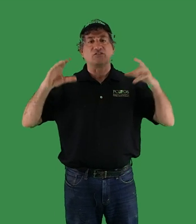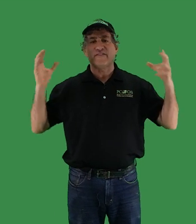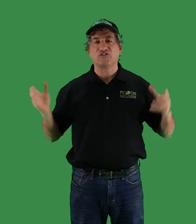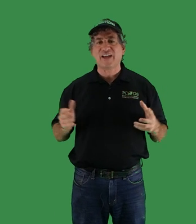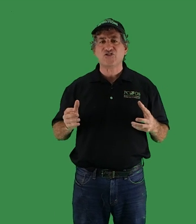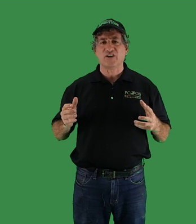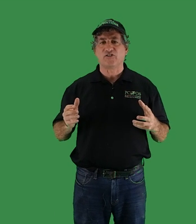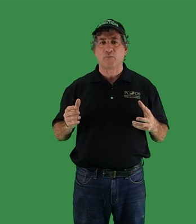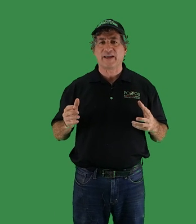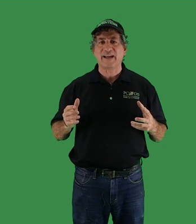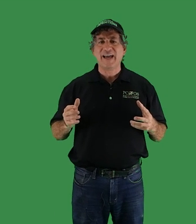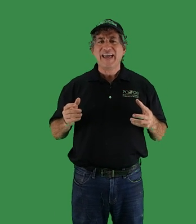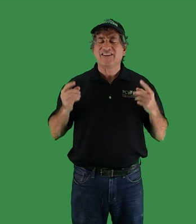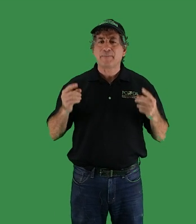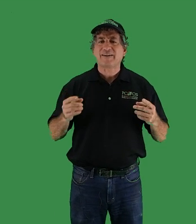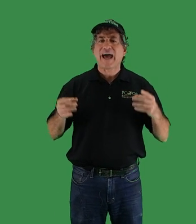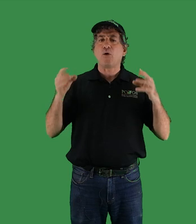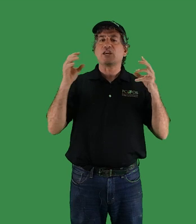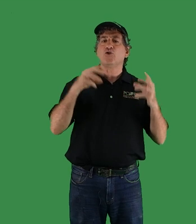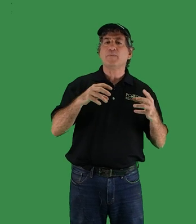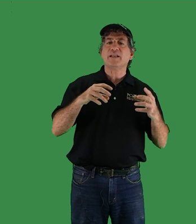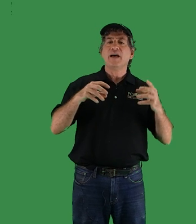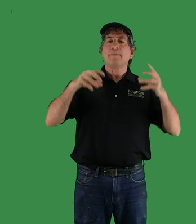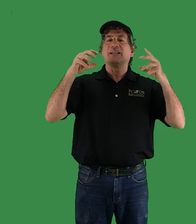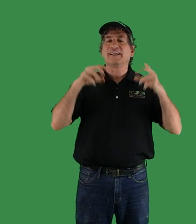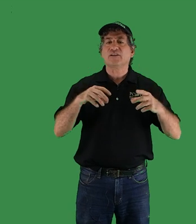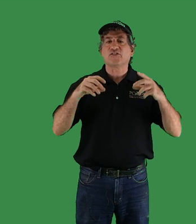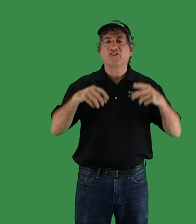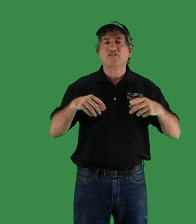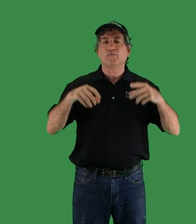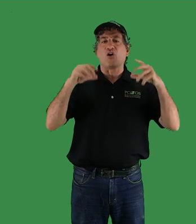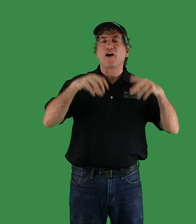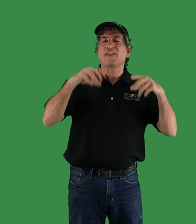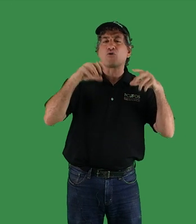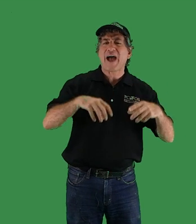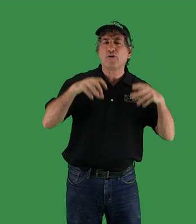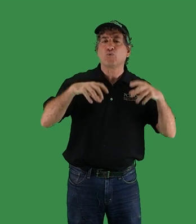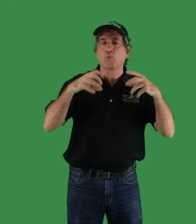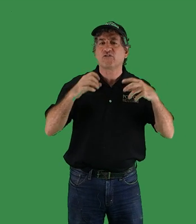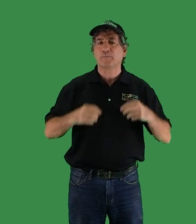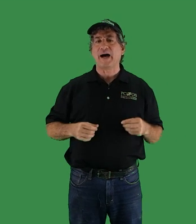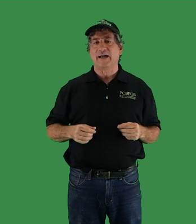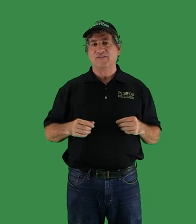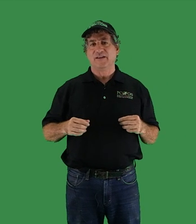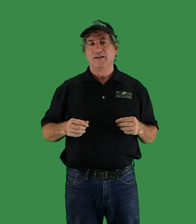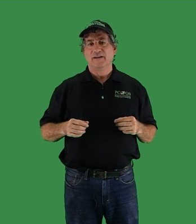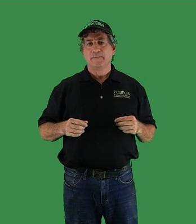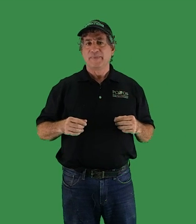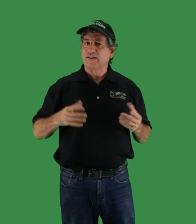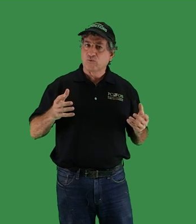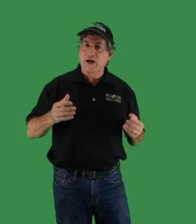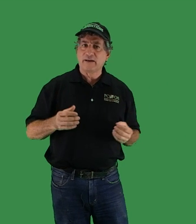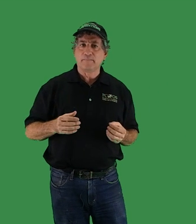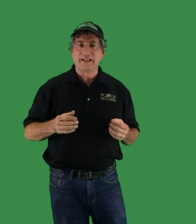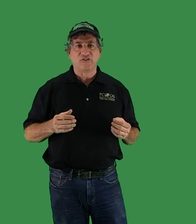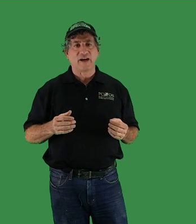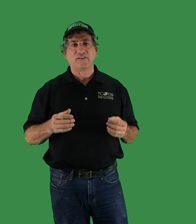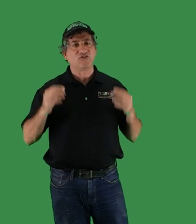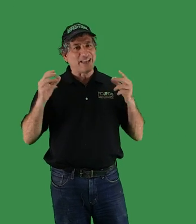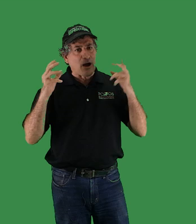devastation it's bringing. It's about how human political systems on the ground will respond. That's why many scientists now